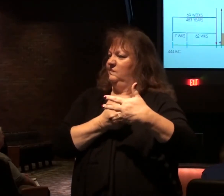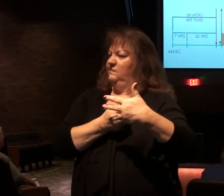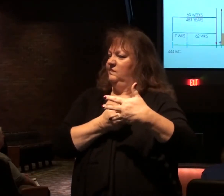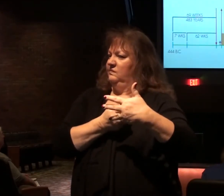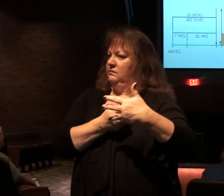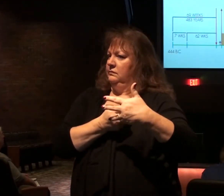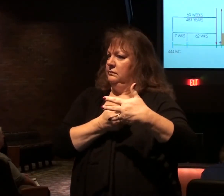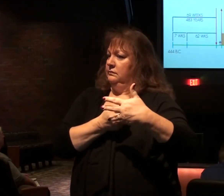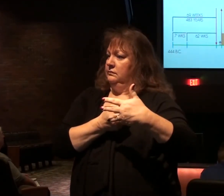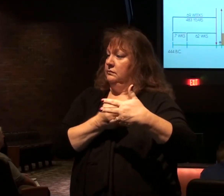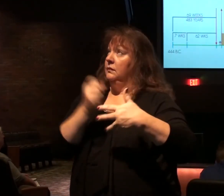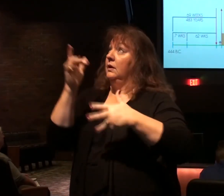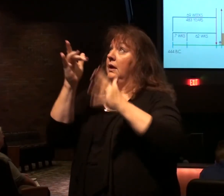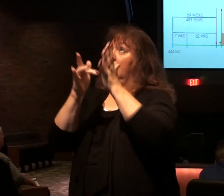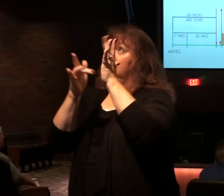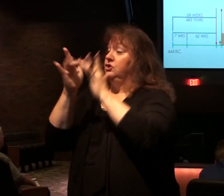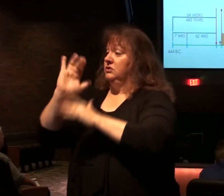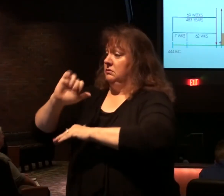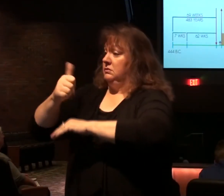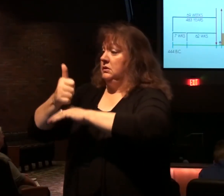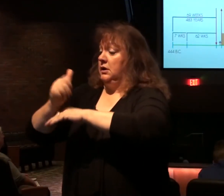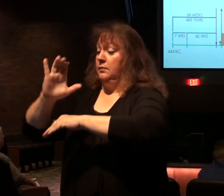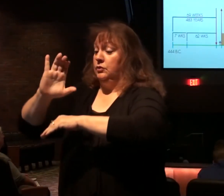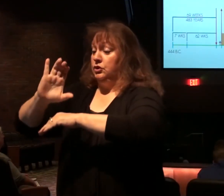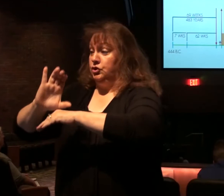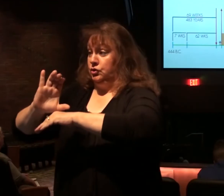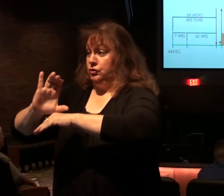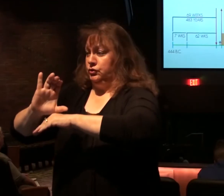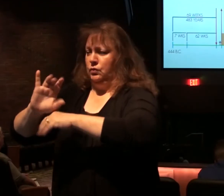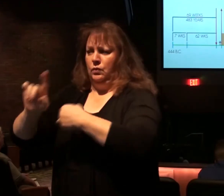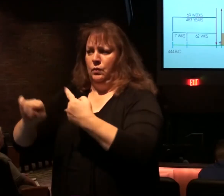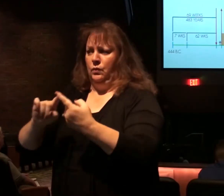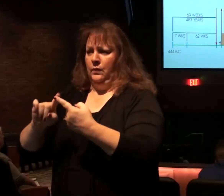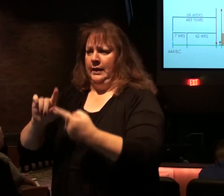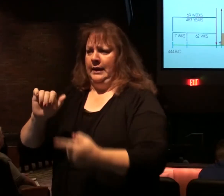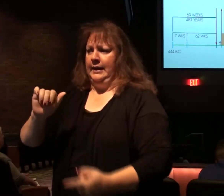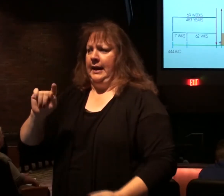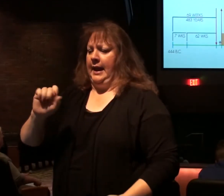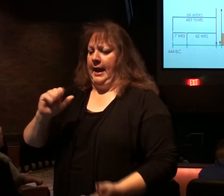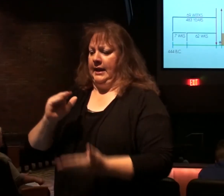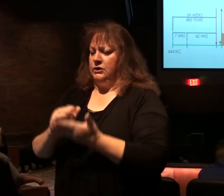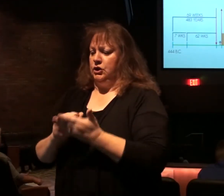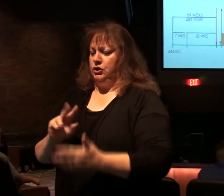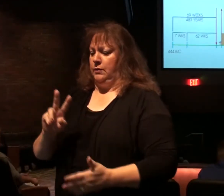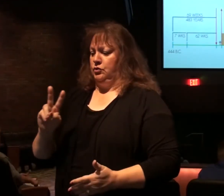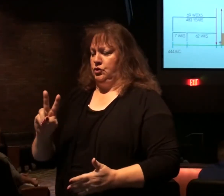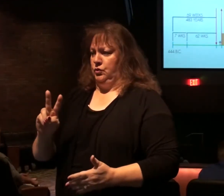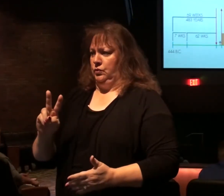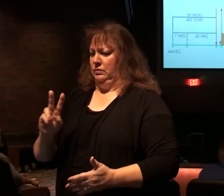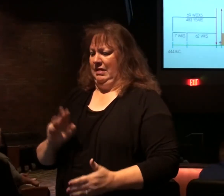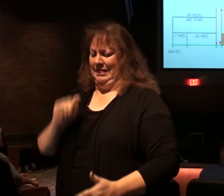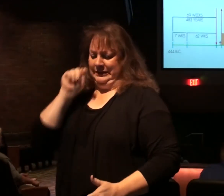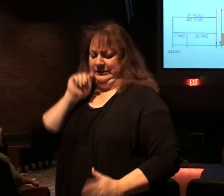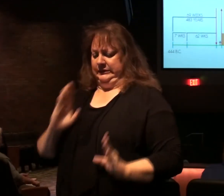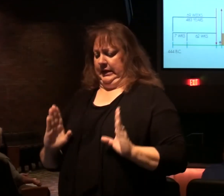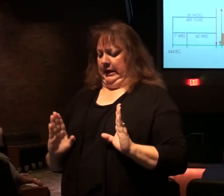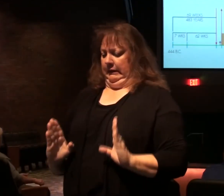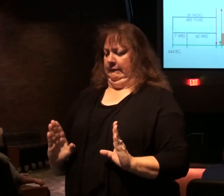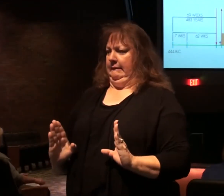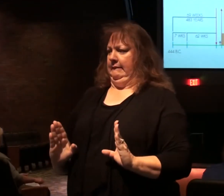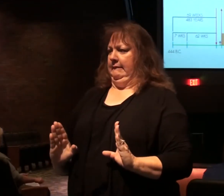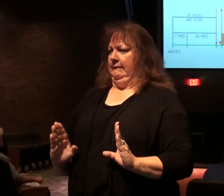And He established the church in Acts chapter 2. That's the colored period called the church age.